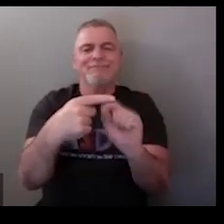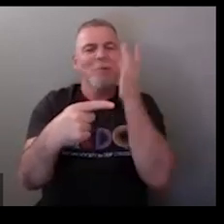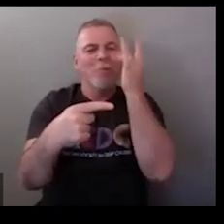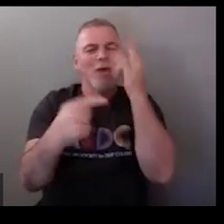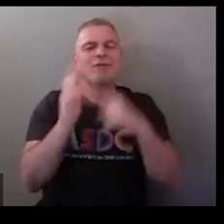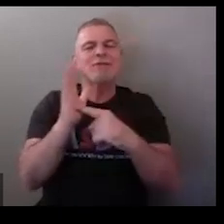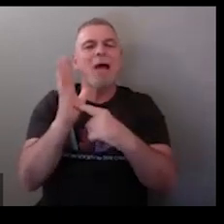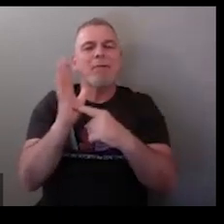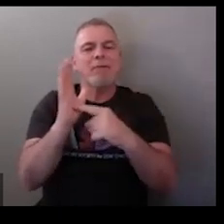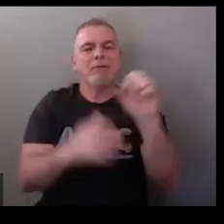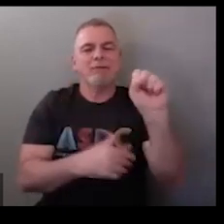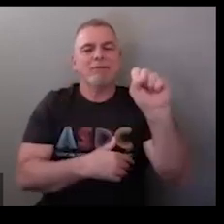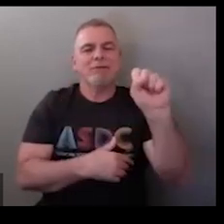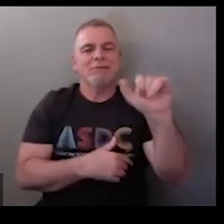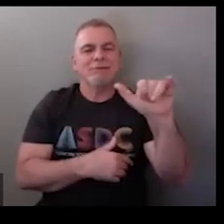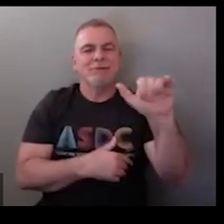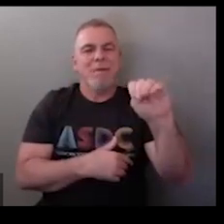I do it like this